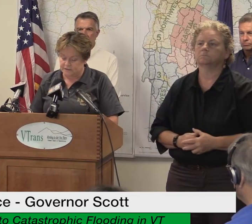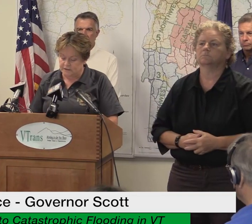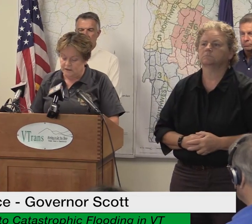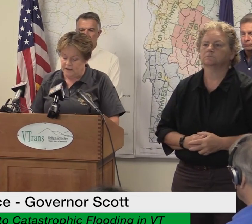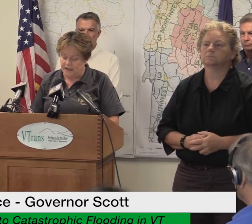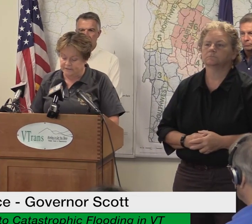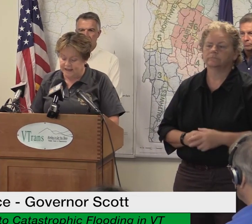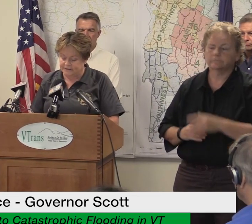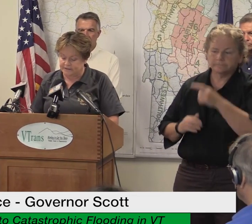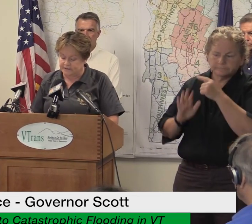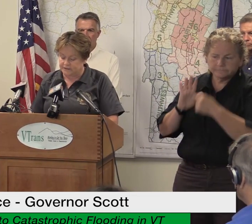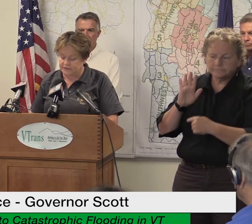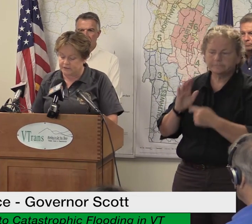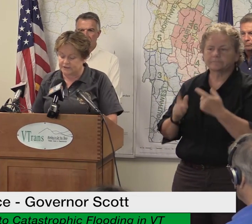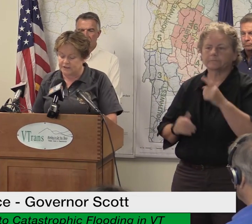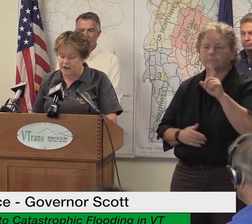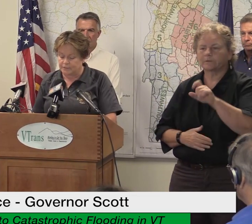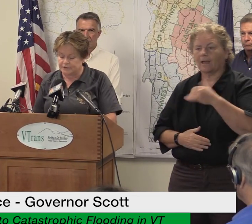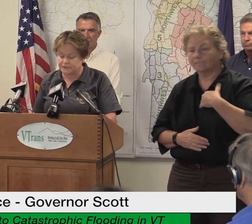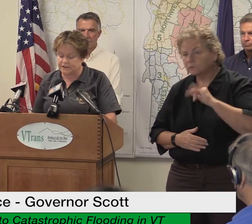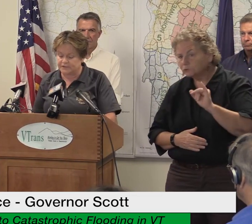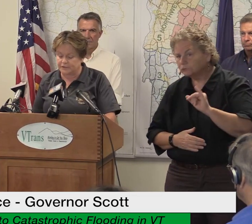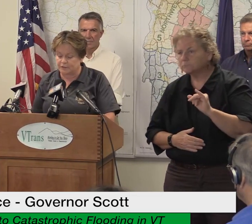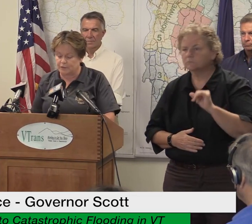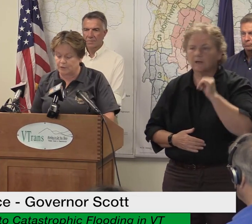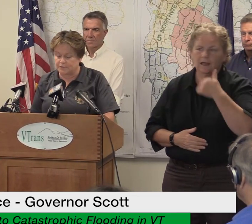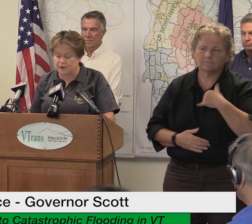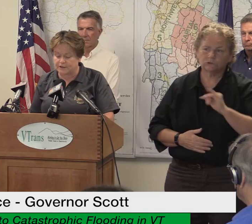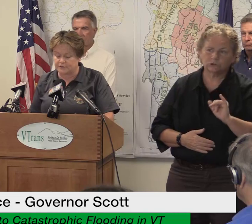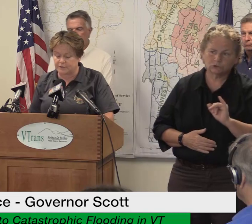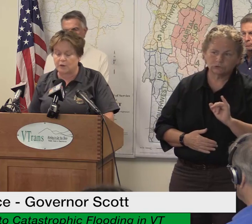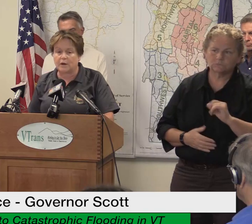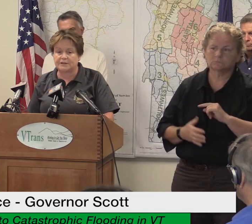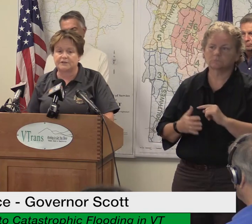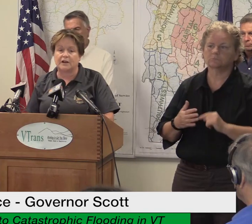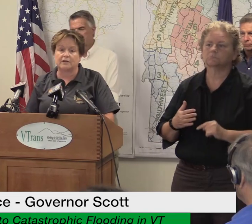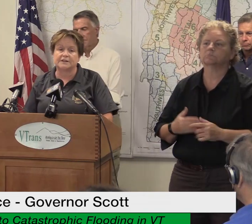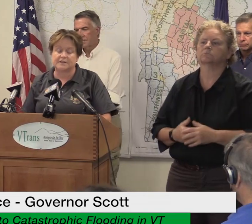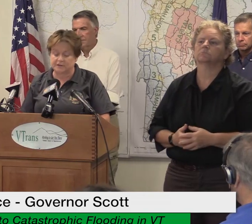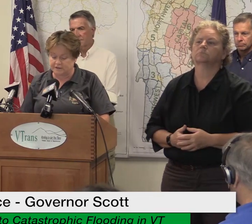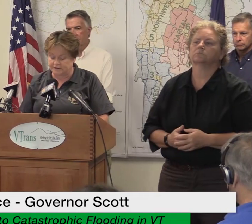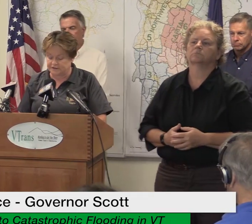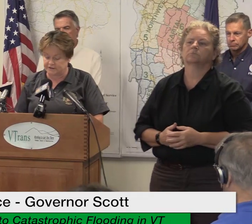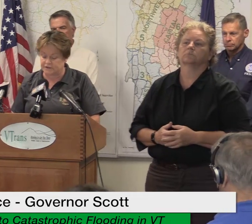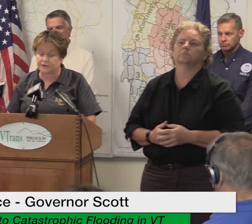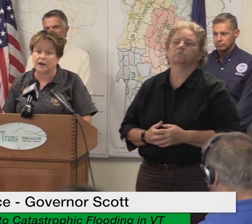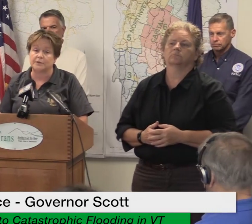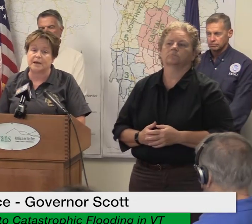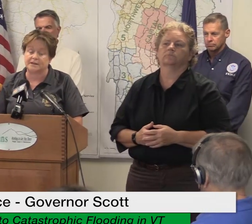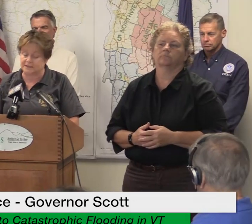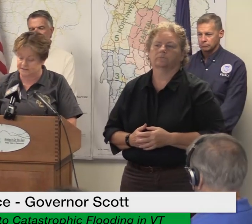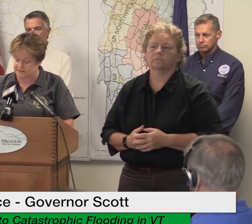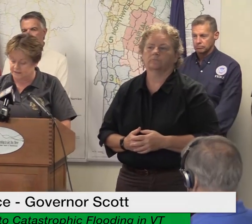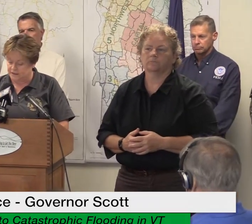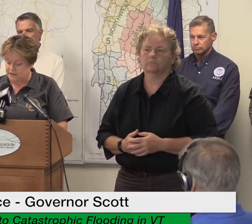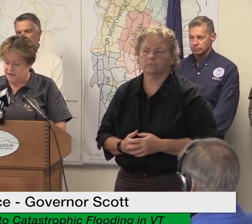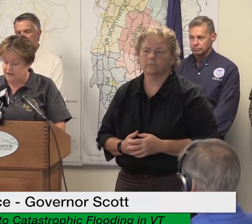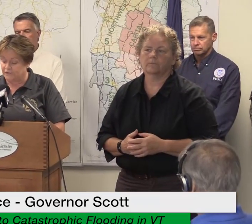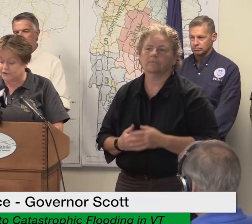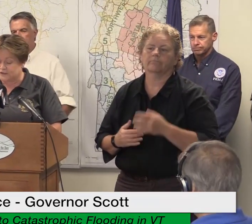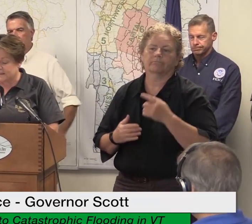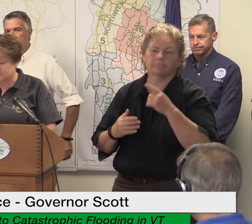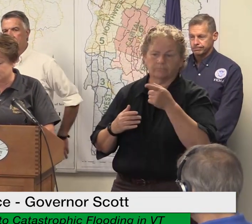and lastly there is an opportunity for the reporting party to request volunteer assistance for unmet needs